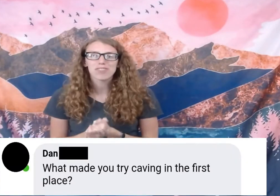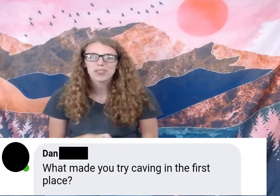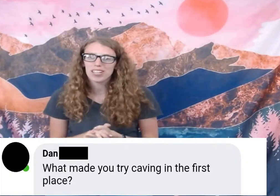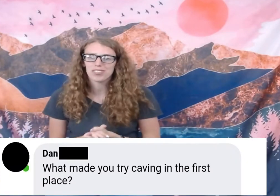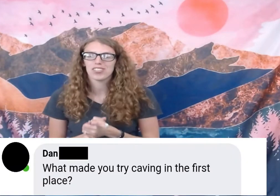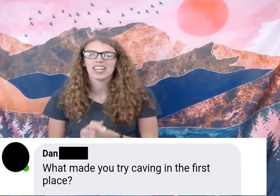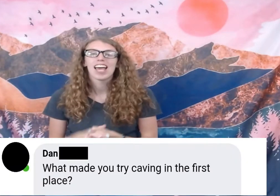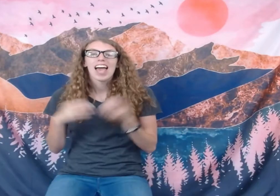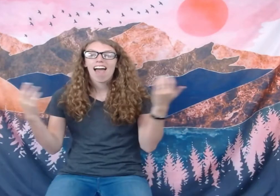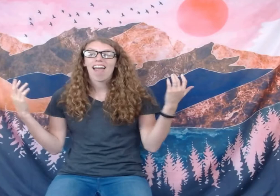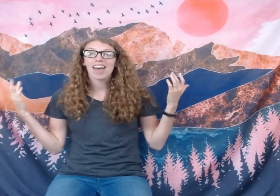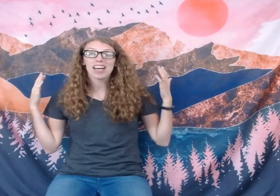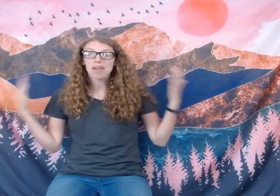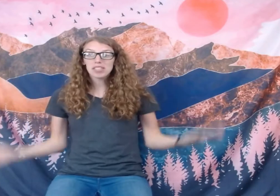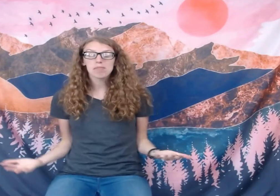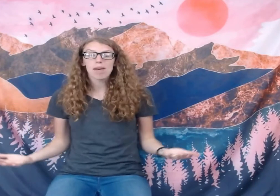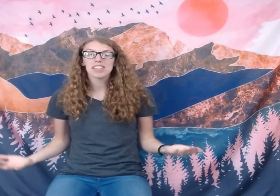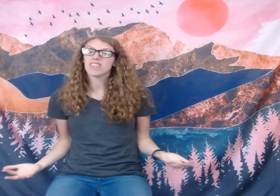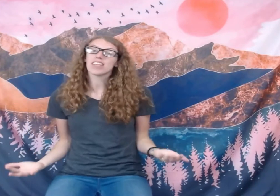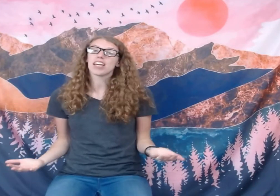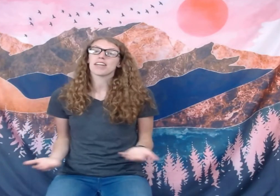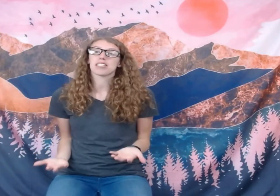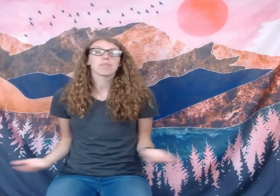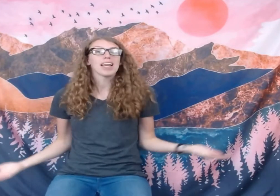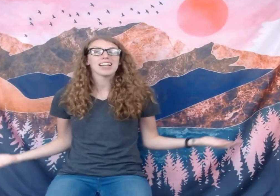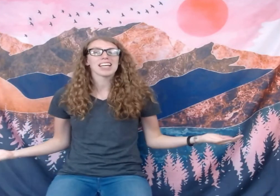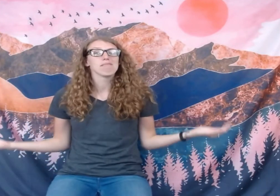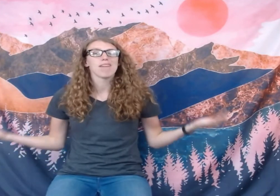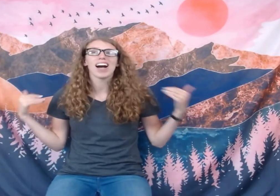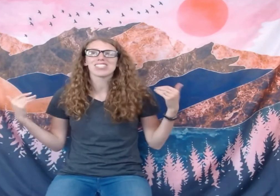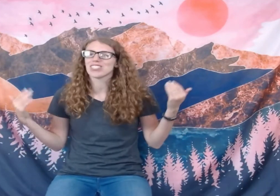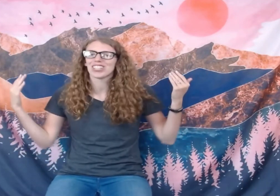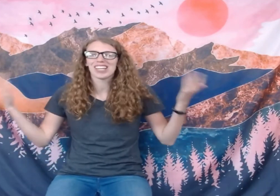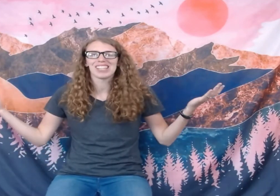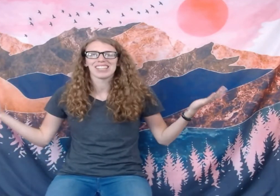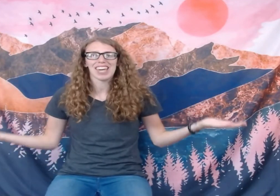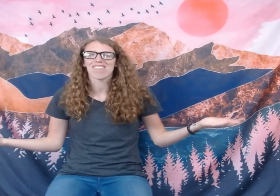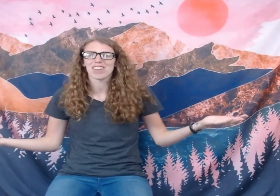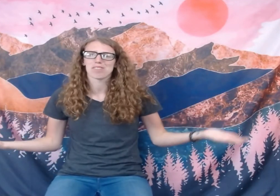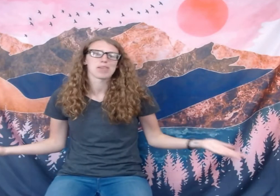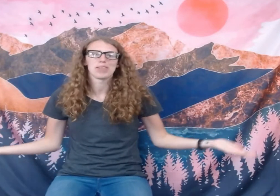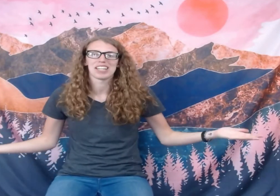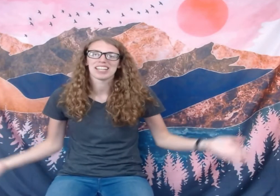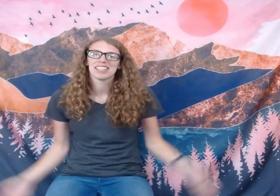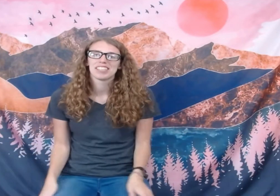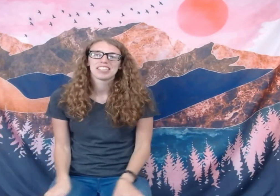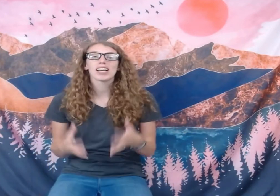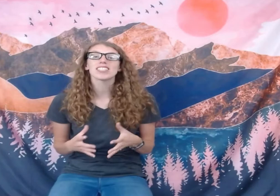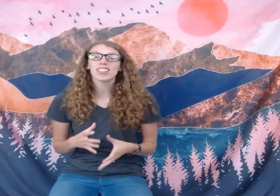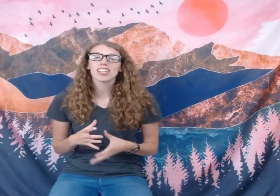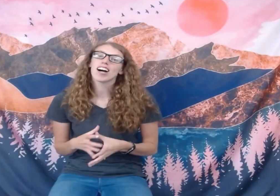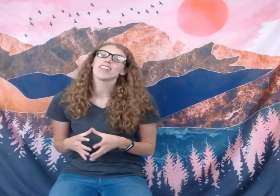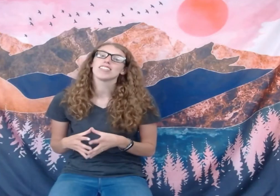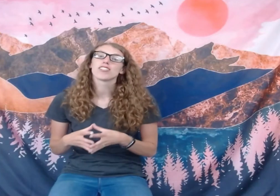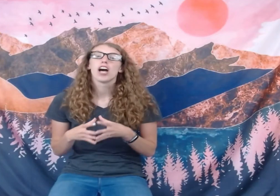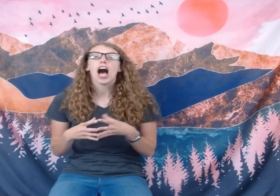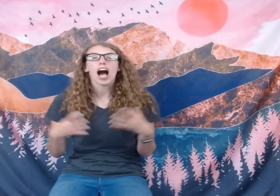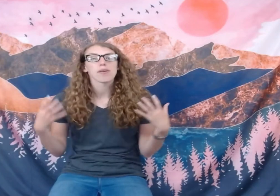for the question. And I'm going to spend this video explaining my journey in the caving community. When I started college, I